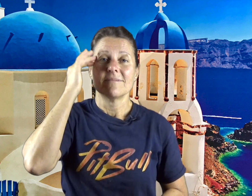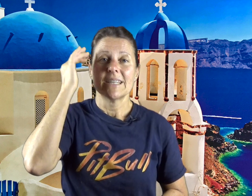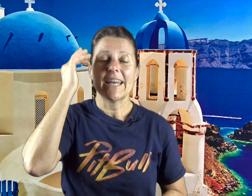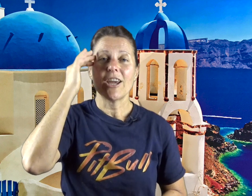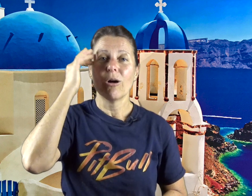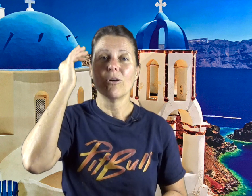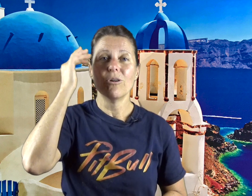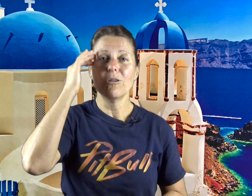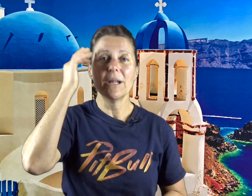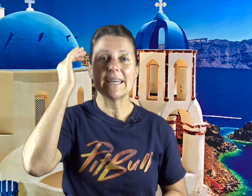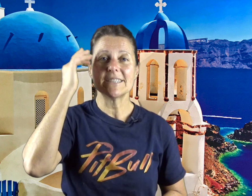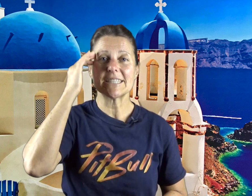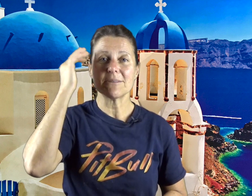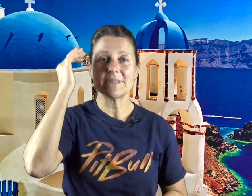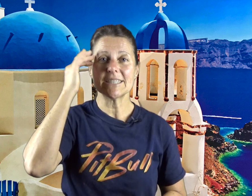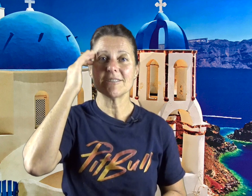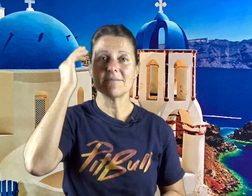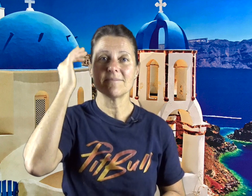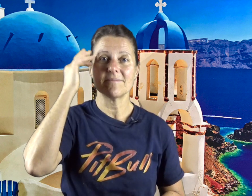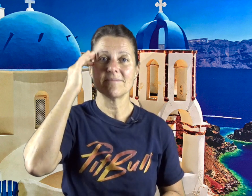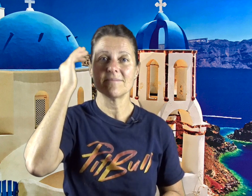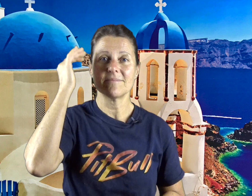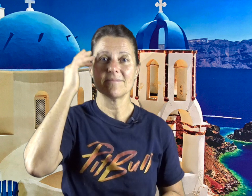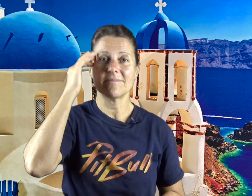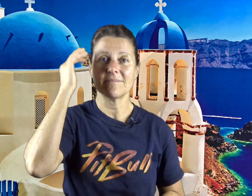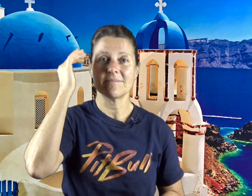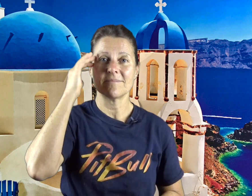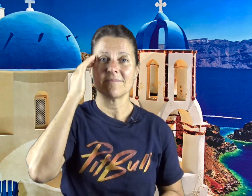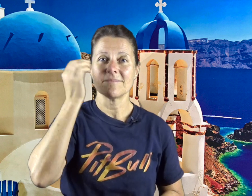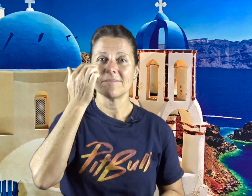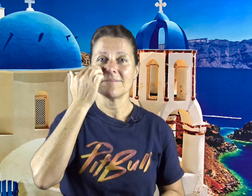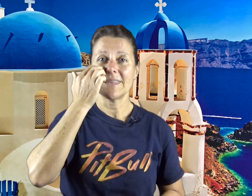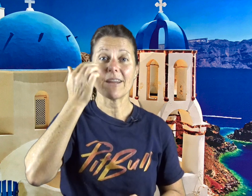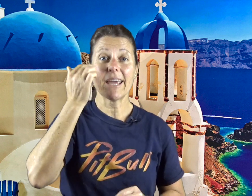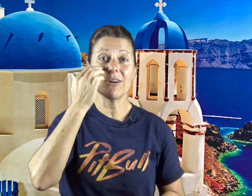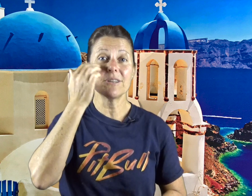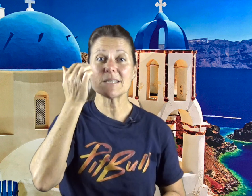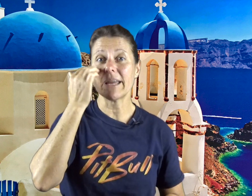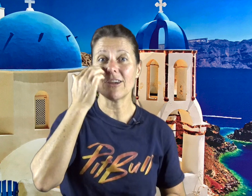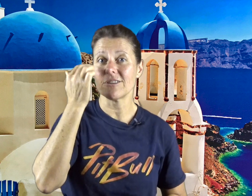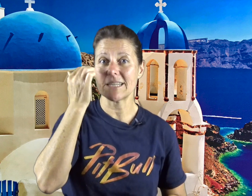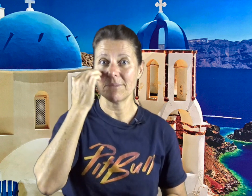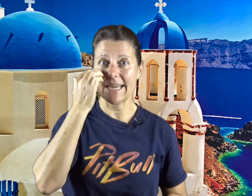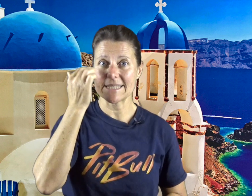Letting go of all belief systems that have held this money curse in place.